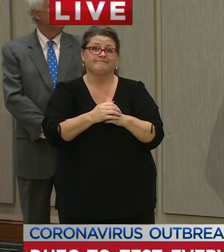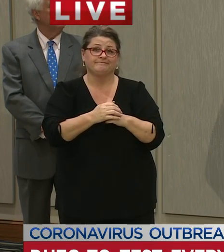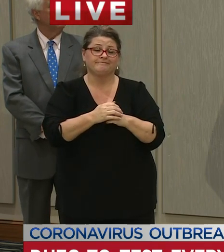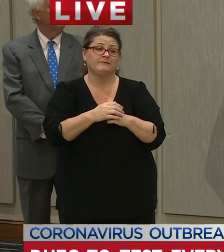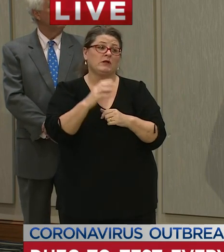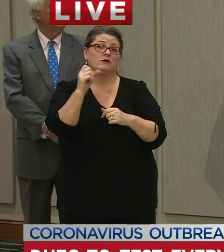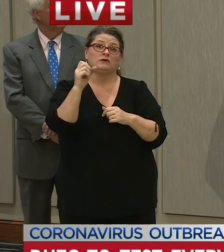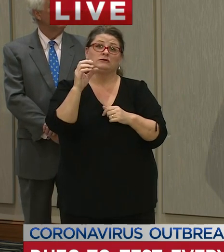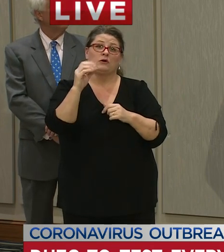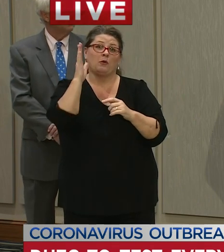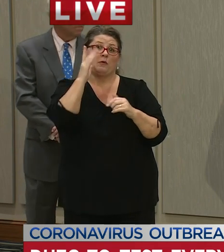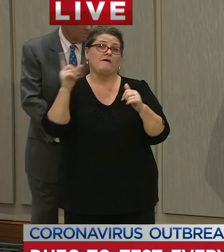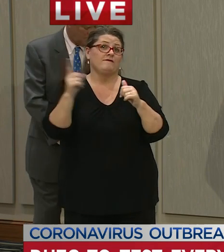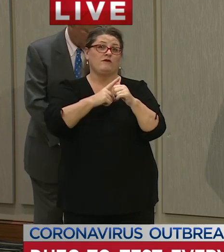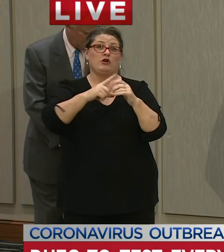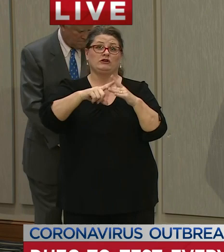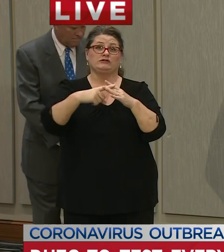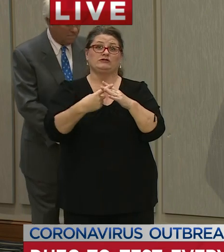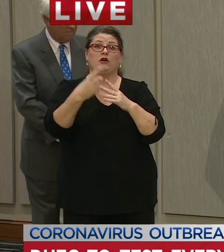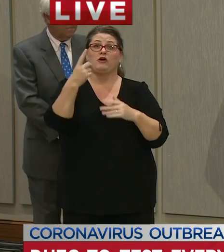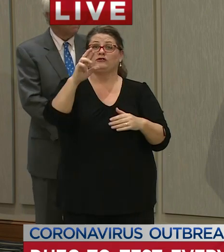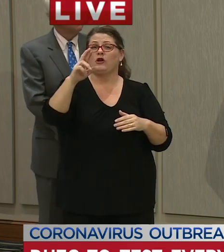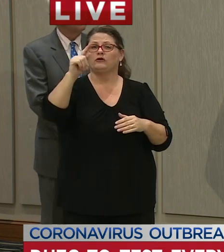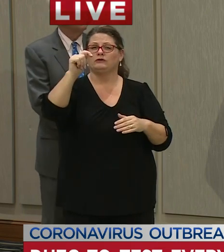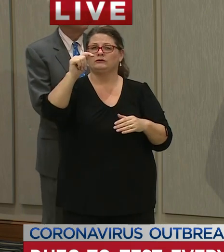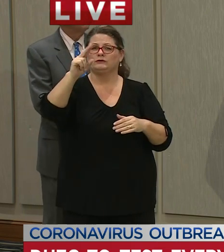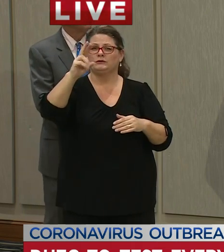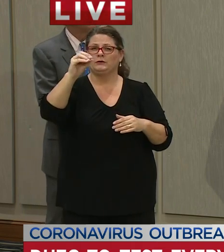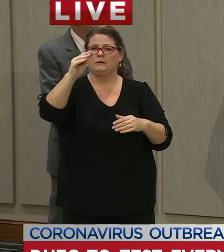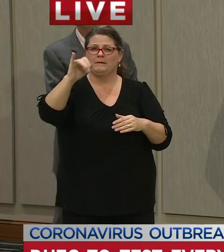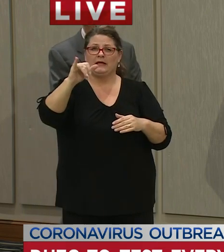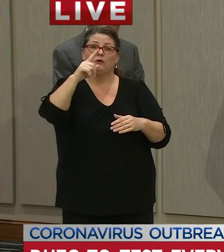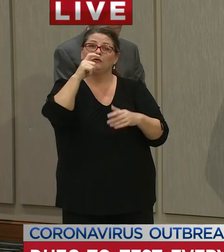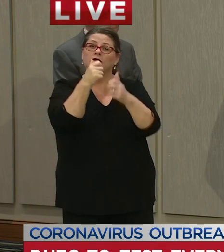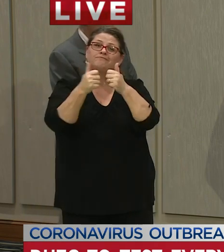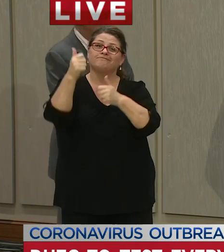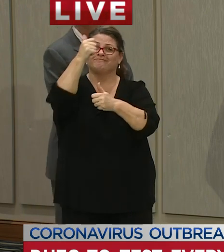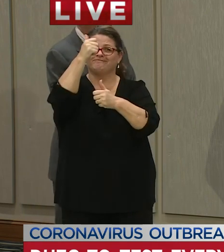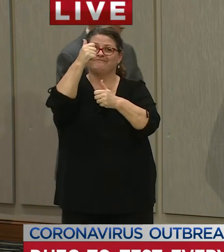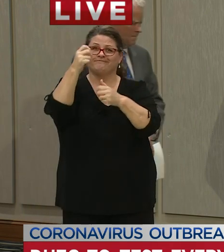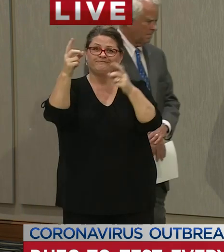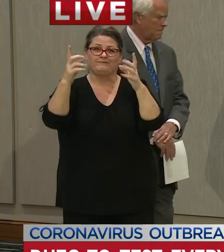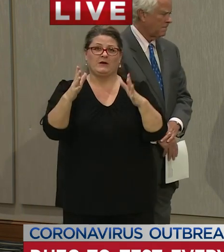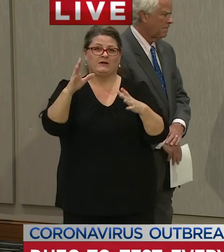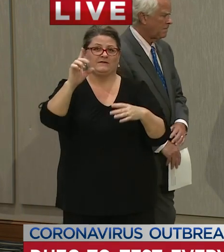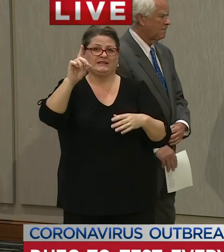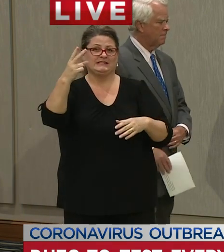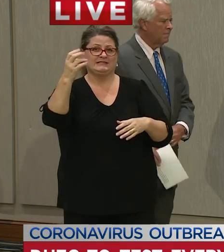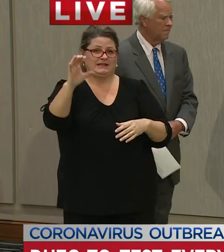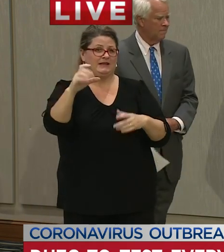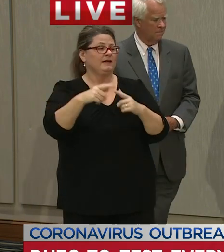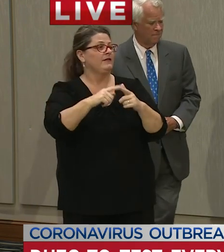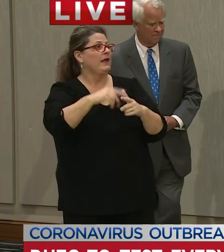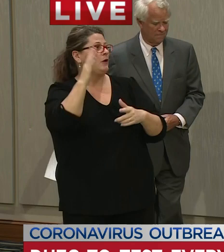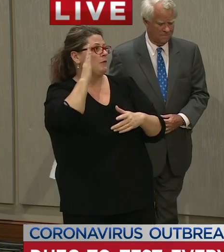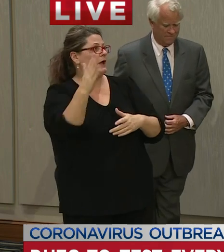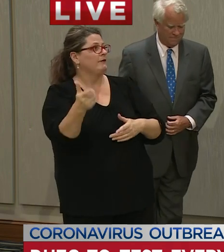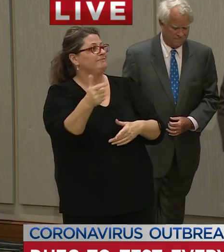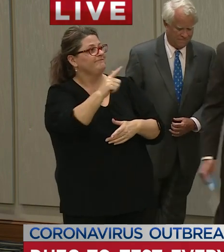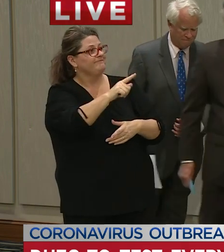introduction by Dr. Toomey Rick Toomey who's head of DHEC and then we'll move forward with Dr.